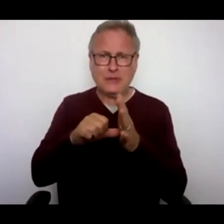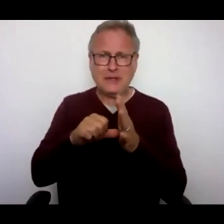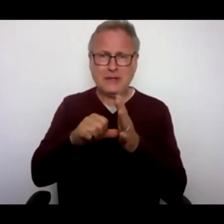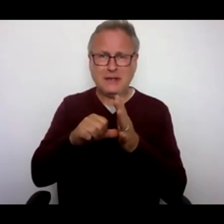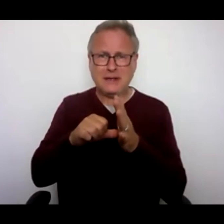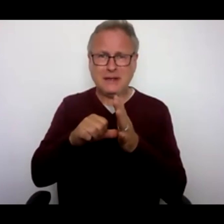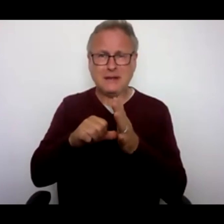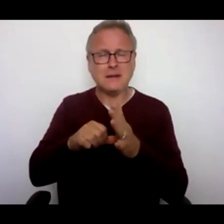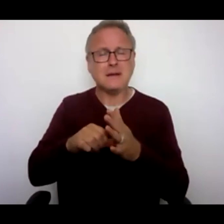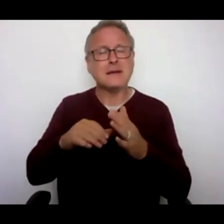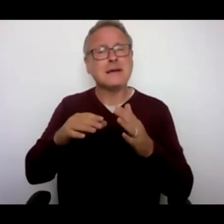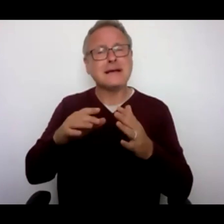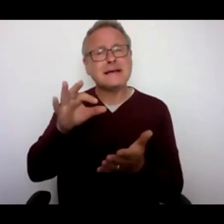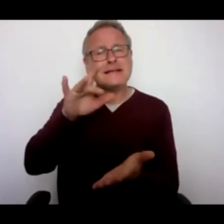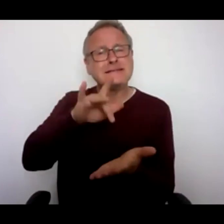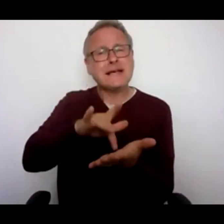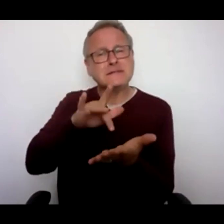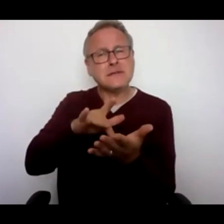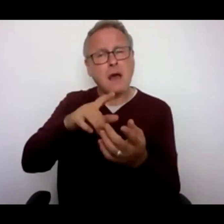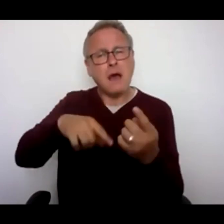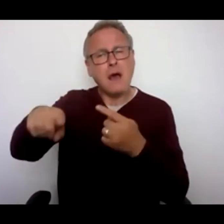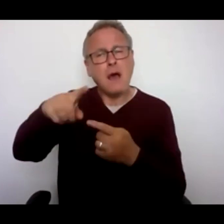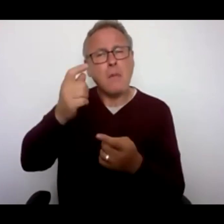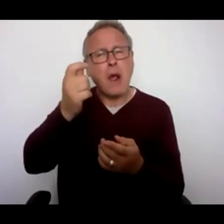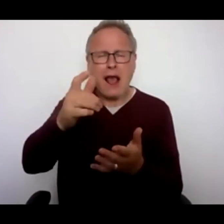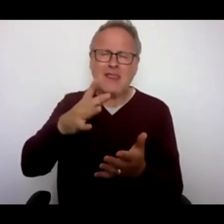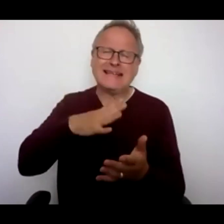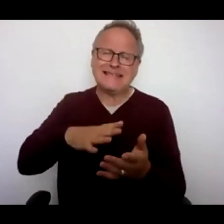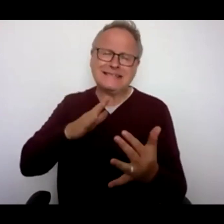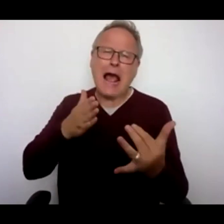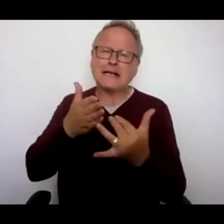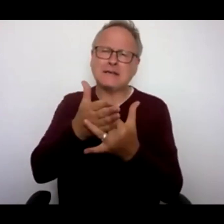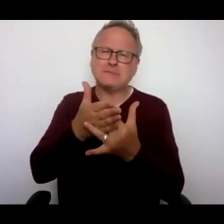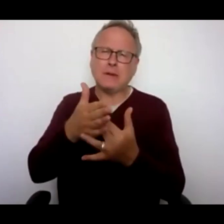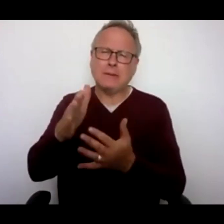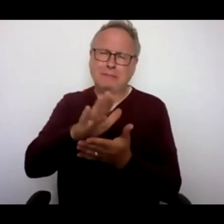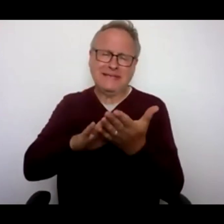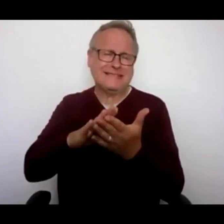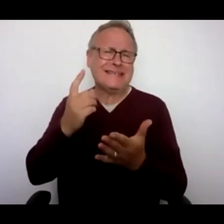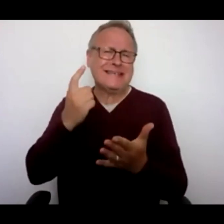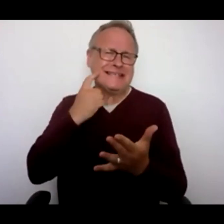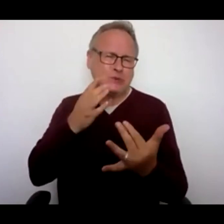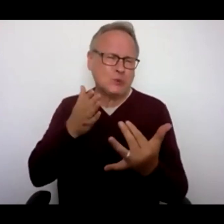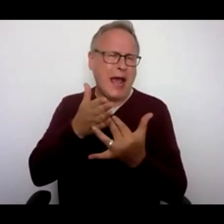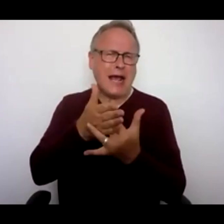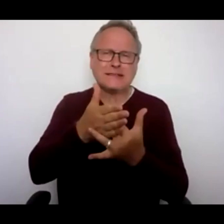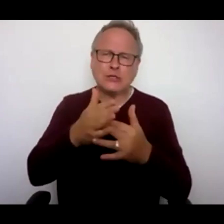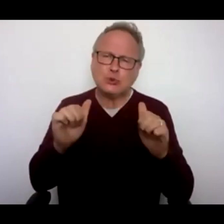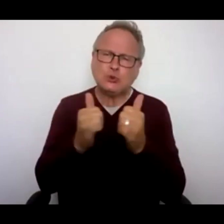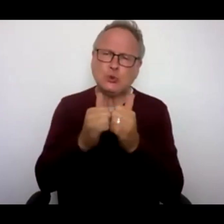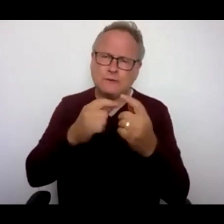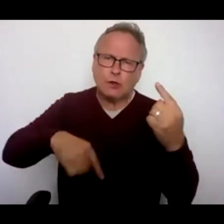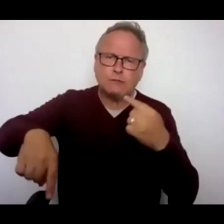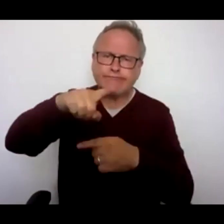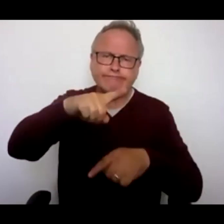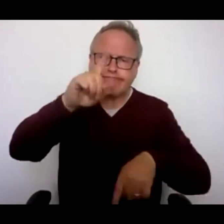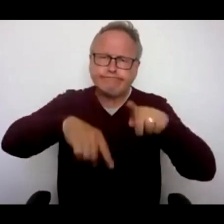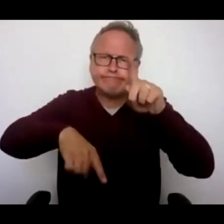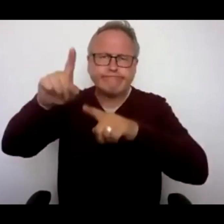accessible. accessible means it's easy to use and suitable for people with different needs. There